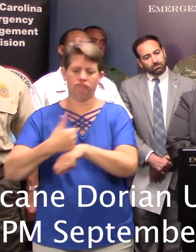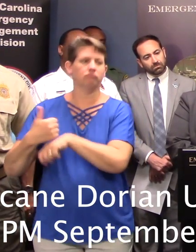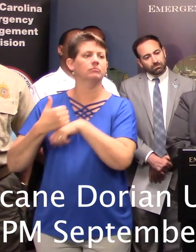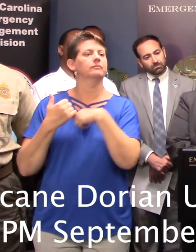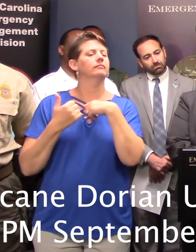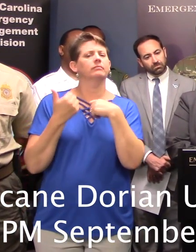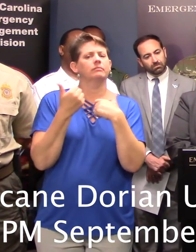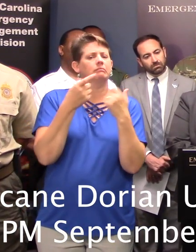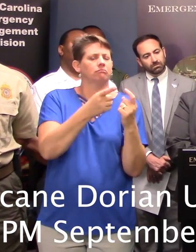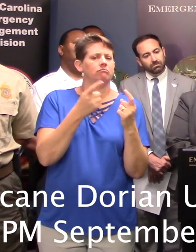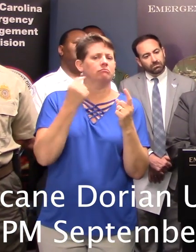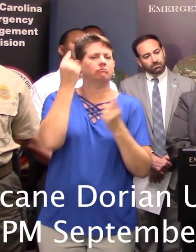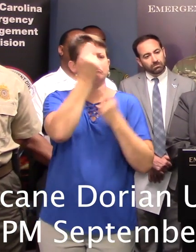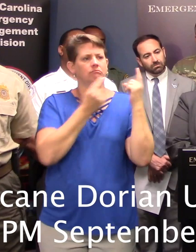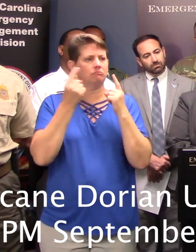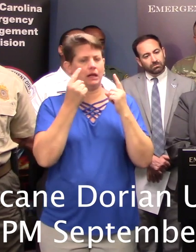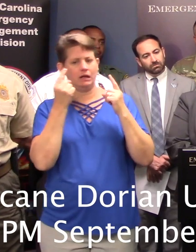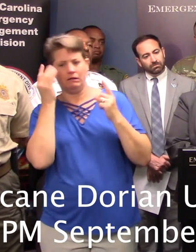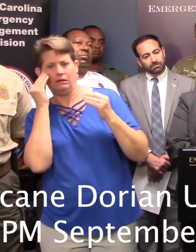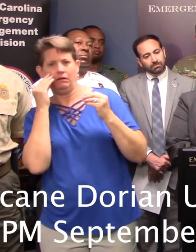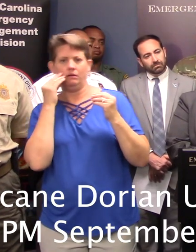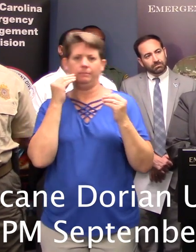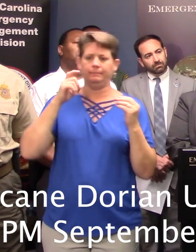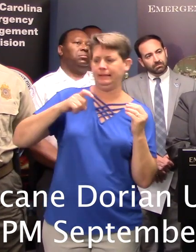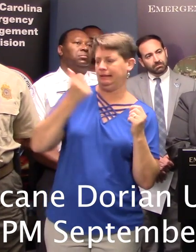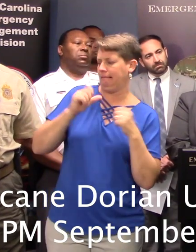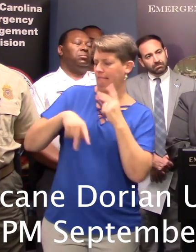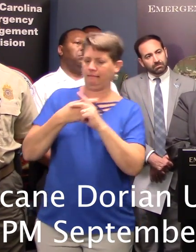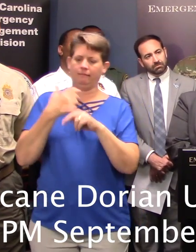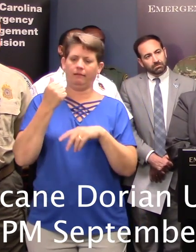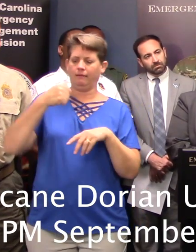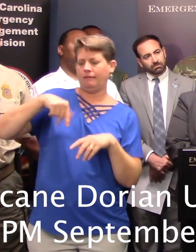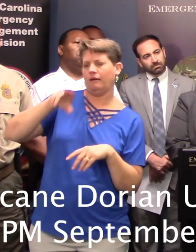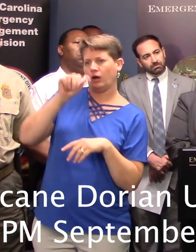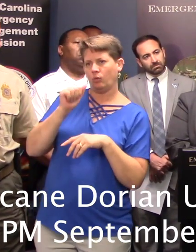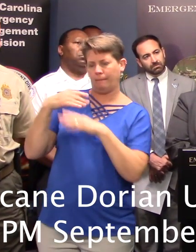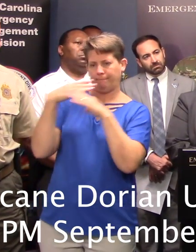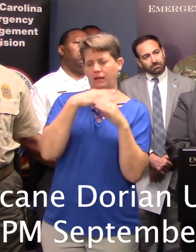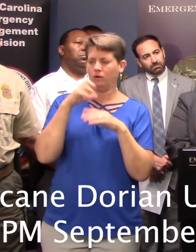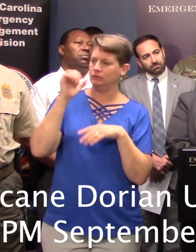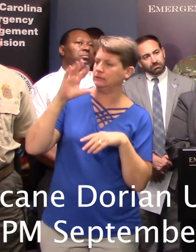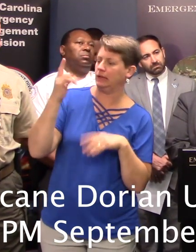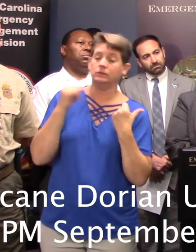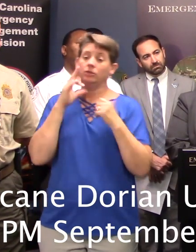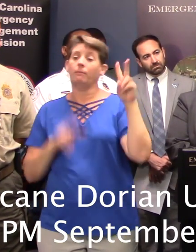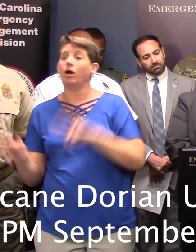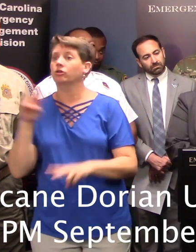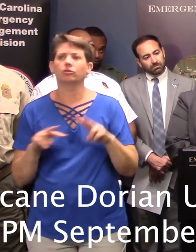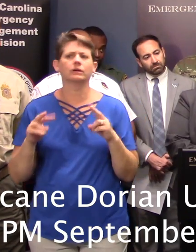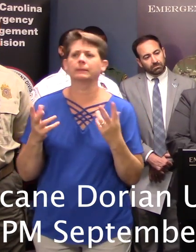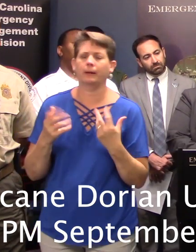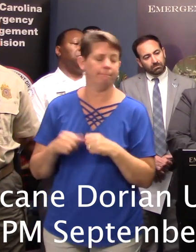there any thought at this point just that there may need to be some sort of an aqua barrier system, or is it just still monitoring the situation?